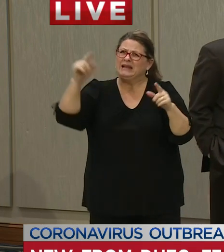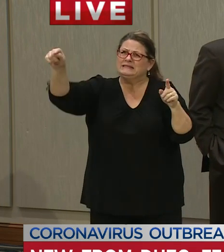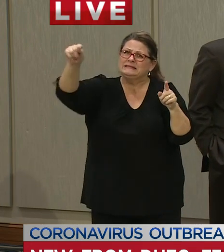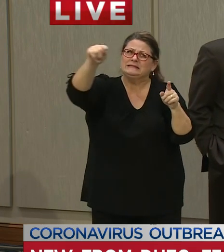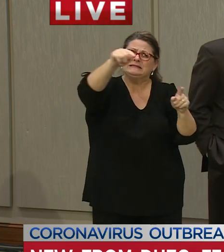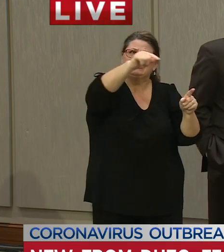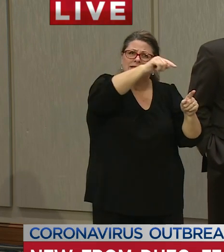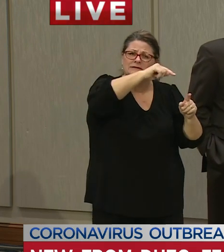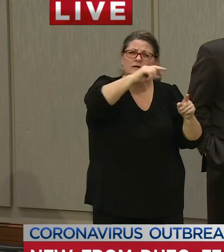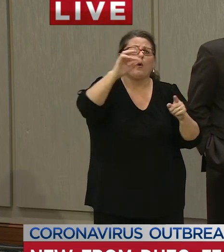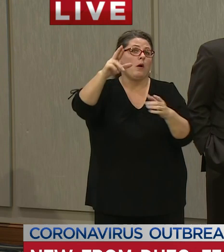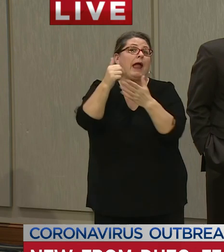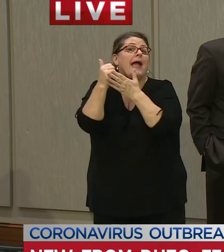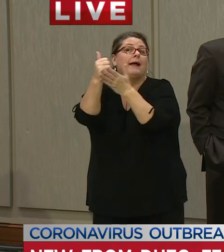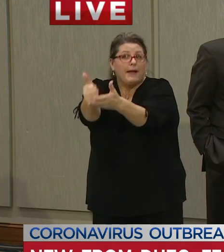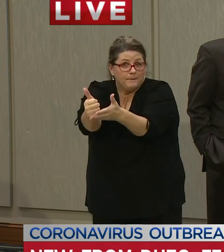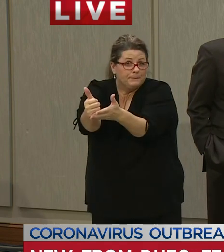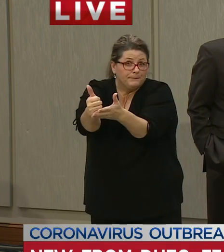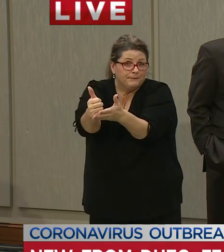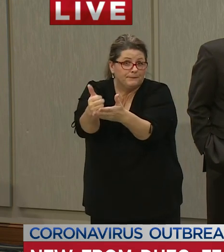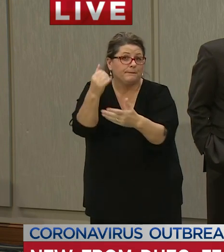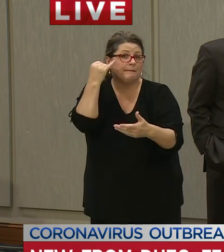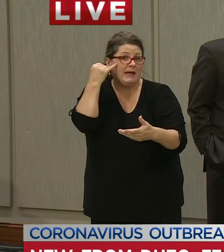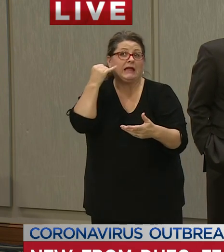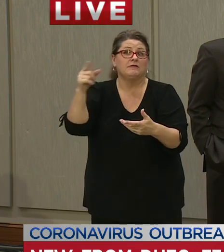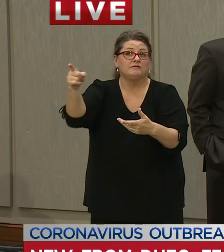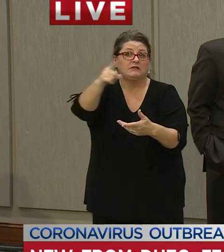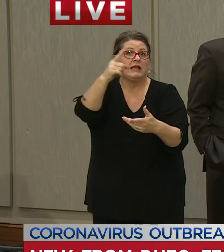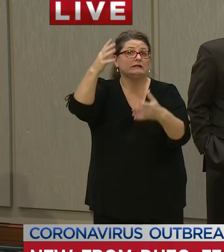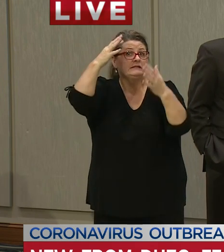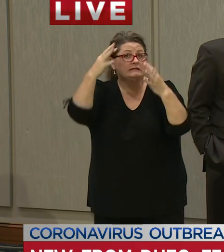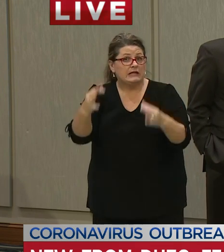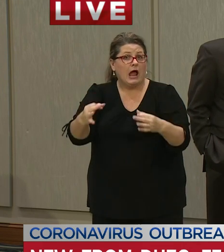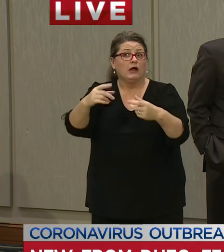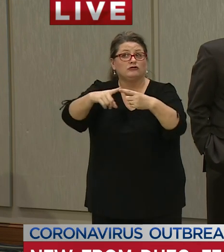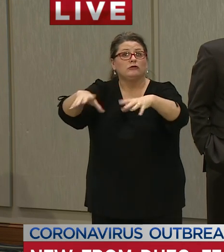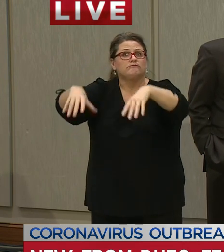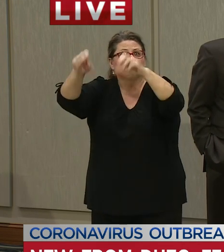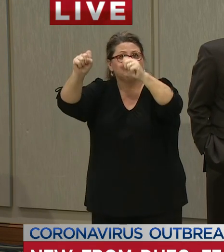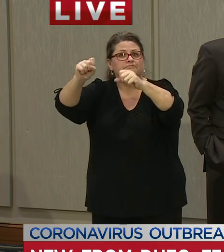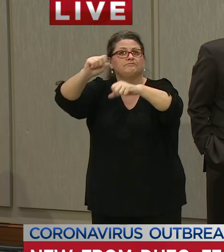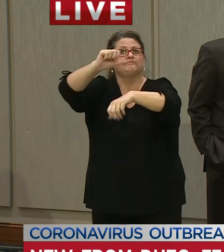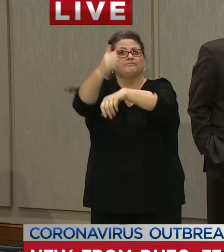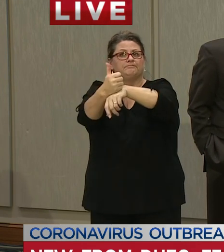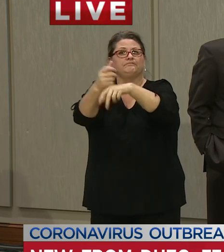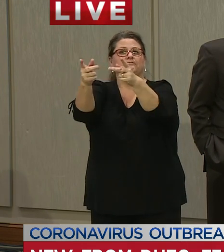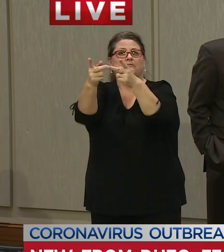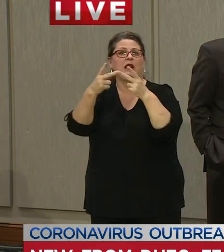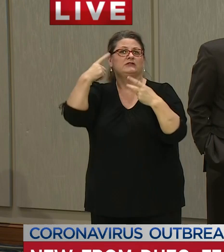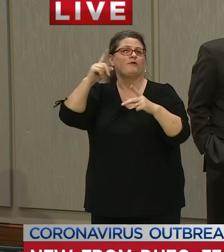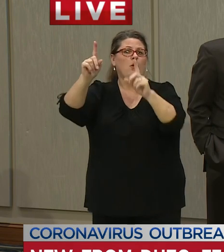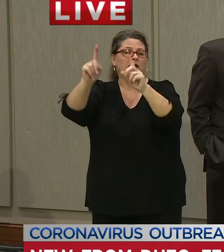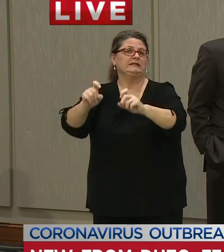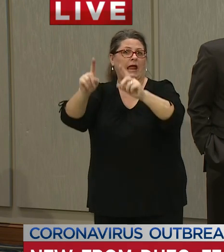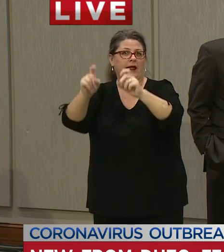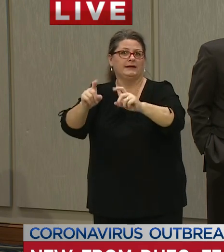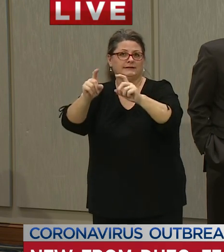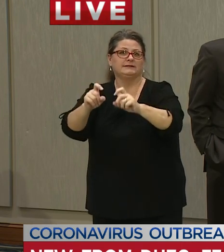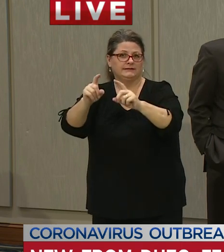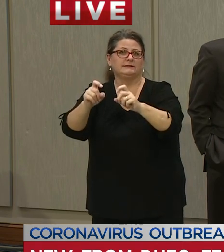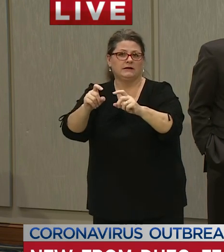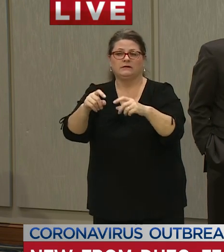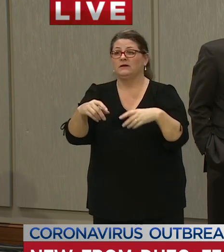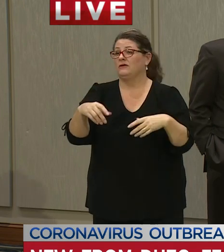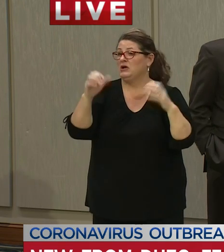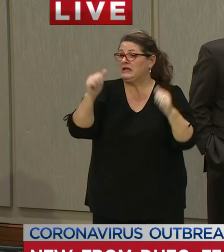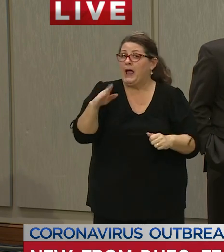or help any organization that wants to have a testing site done completed be it